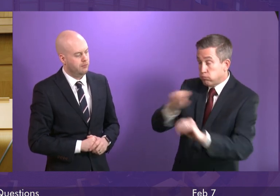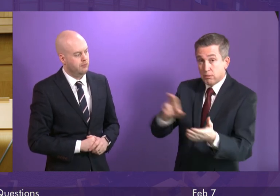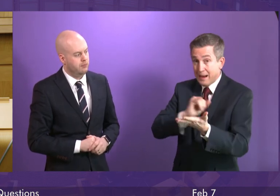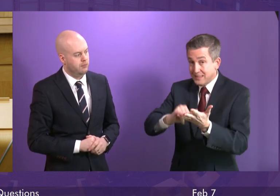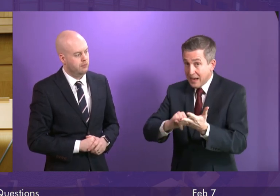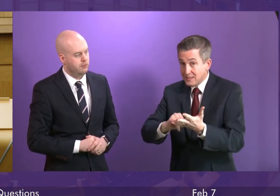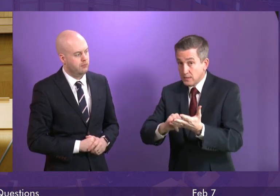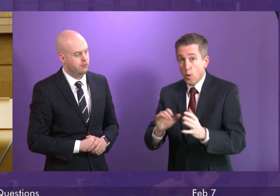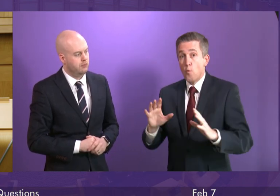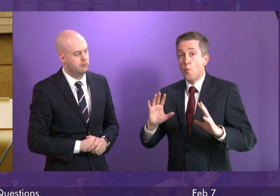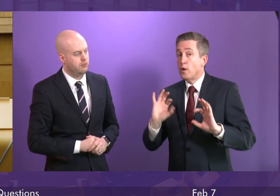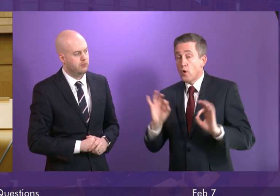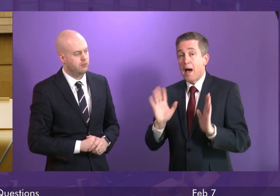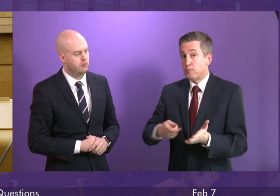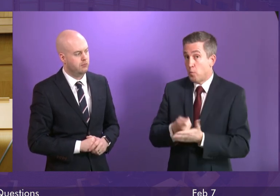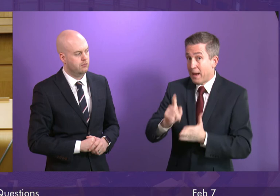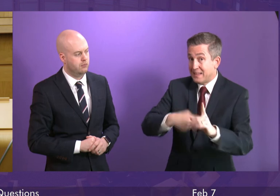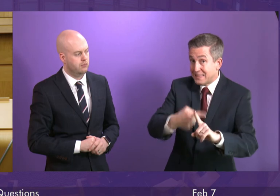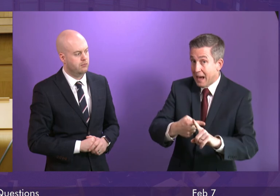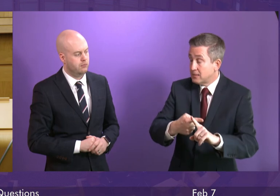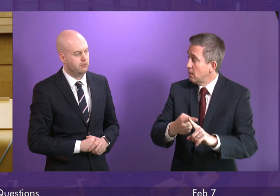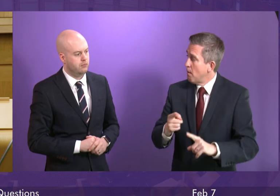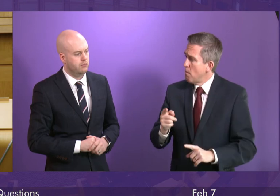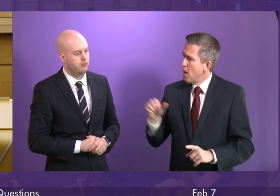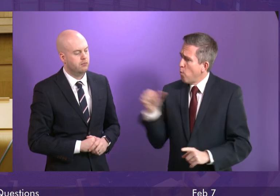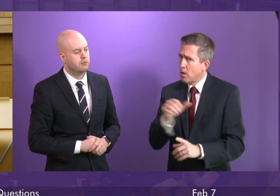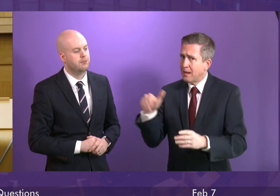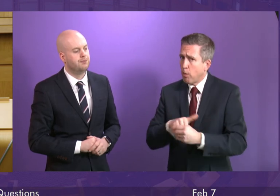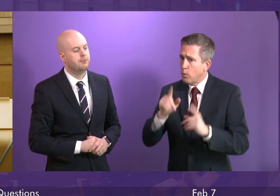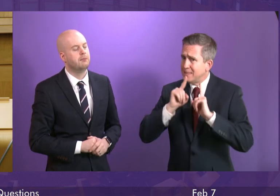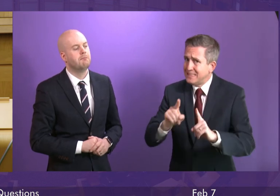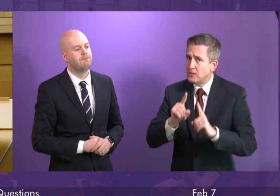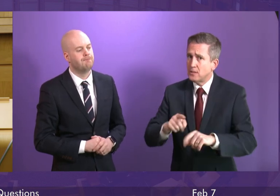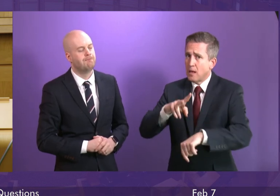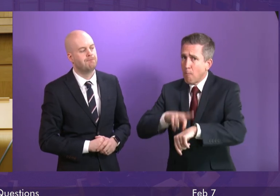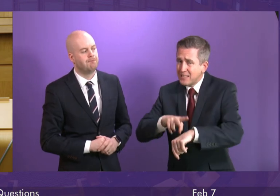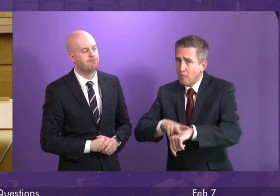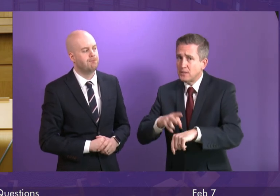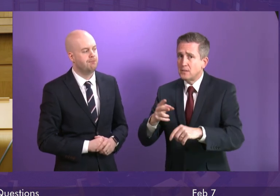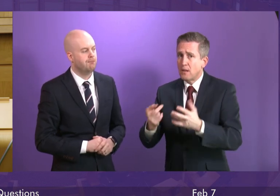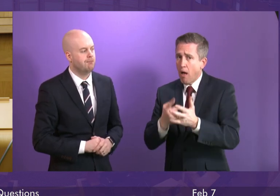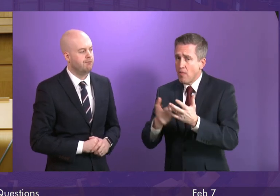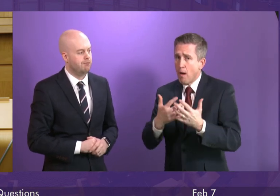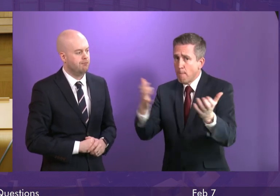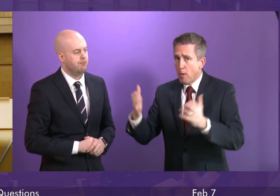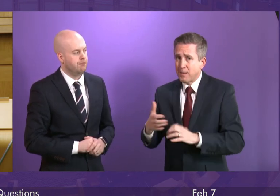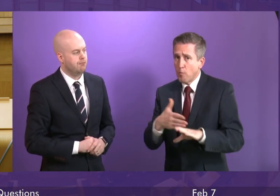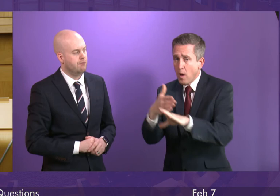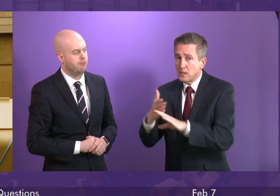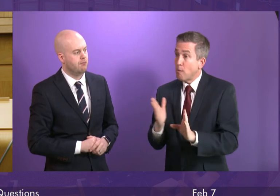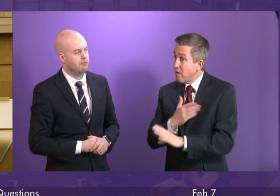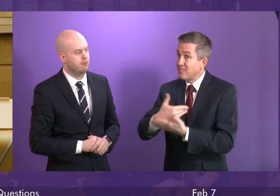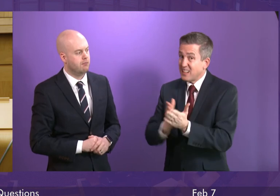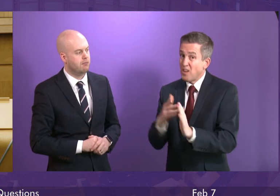quite rightly in my view but not teachers, police officers, local government workers or other public or even private sector